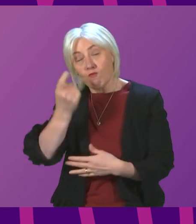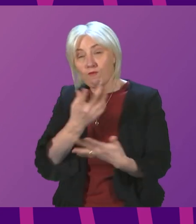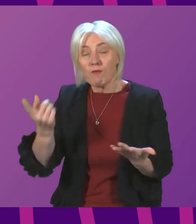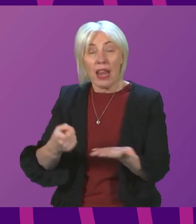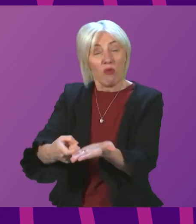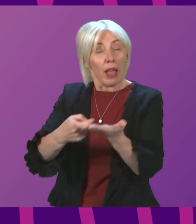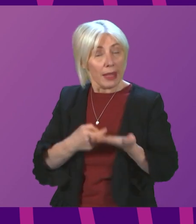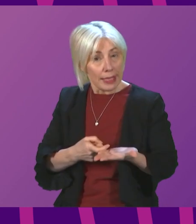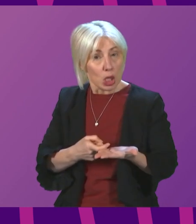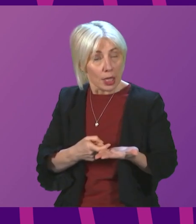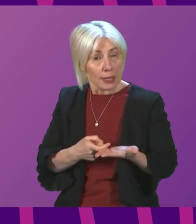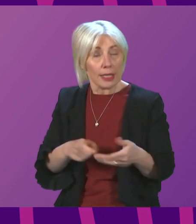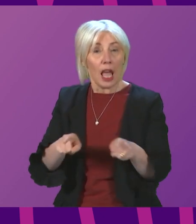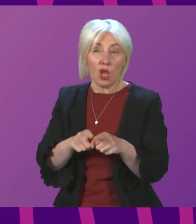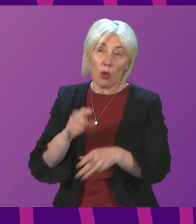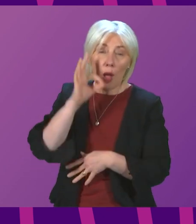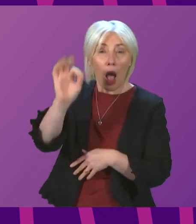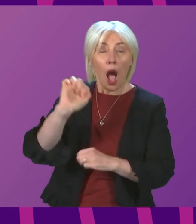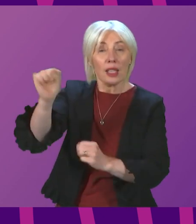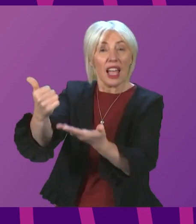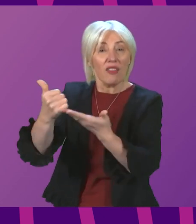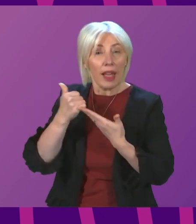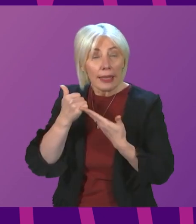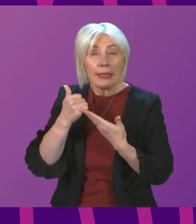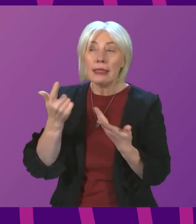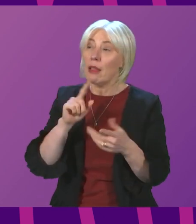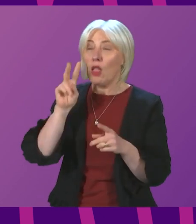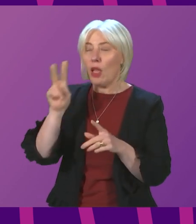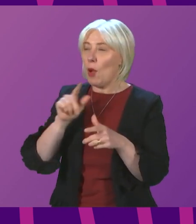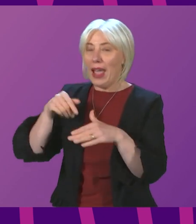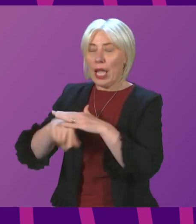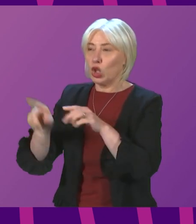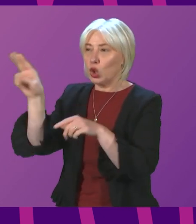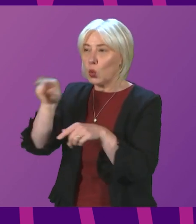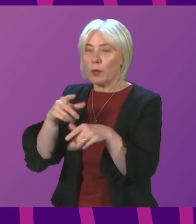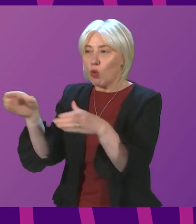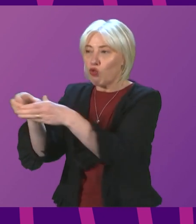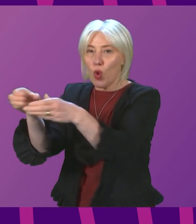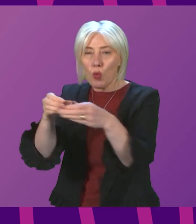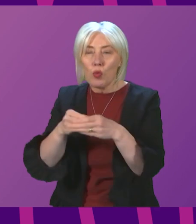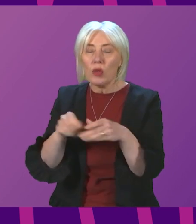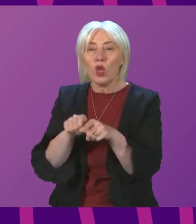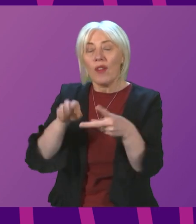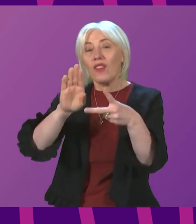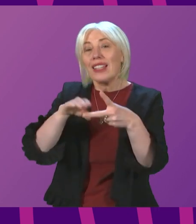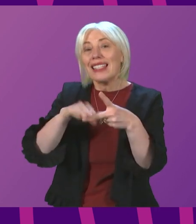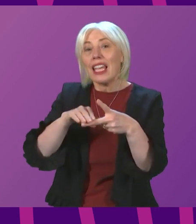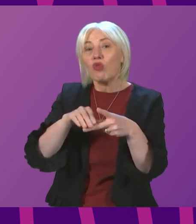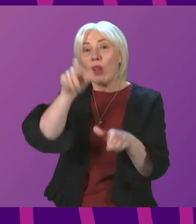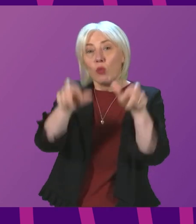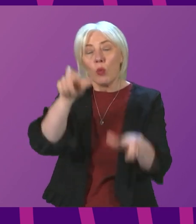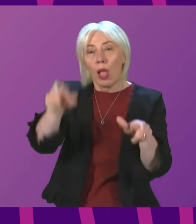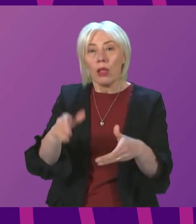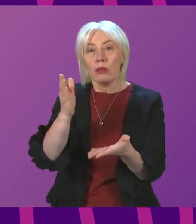makes, and we will continue to seek its advice on issues such as groupings within schools and the requirement for secondary school pupils to wear